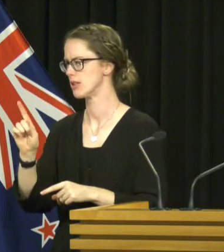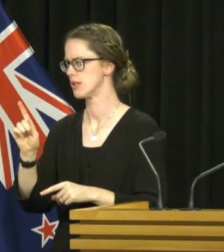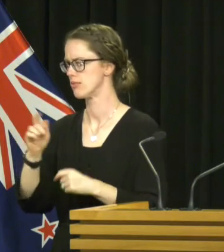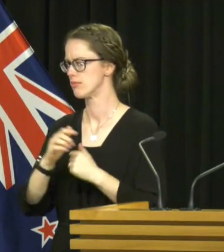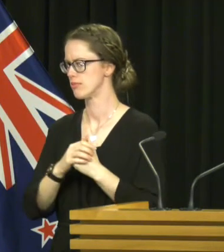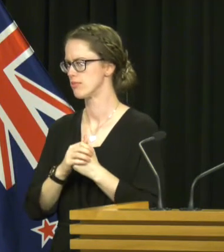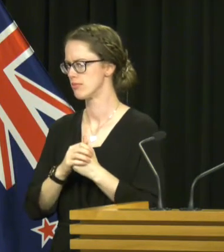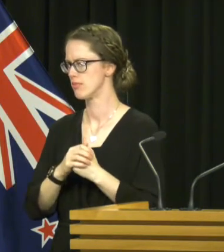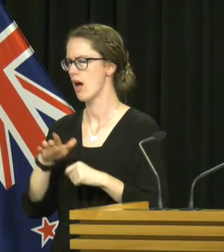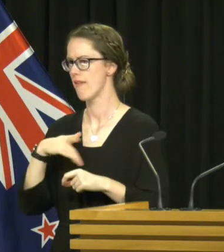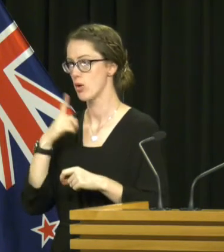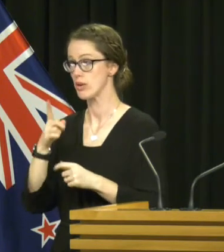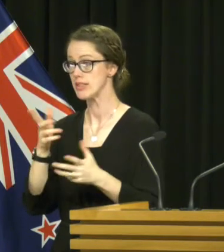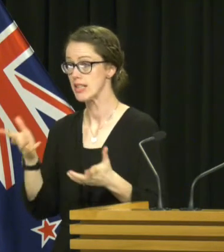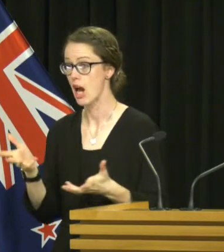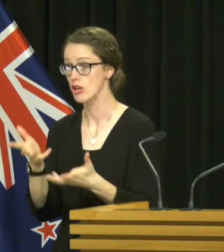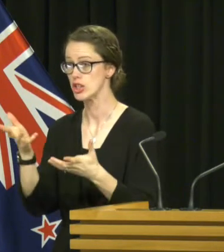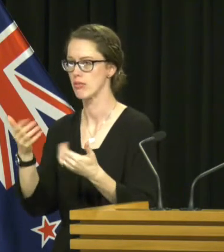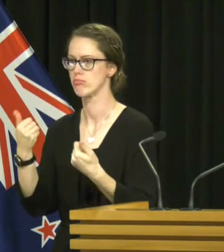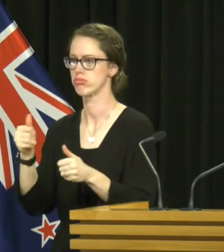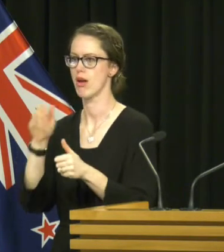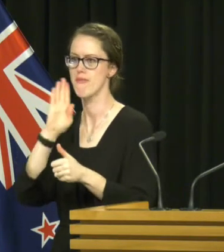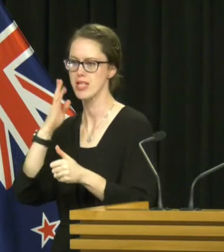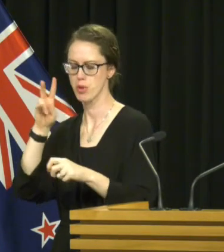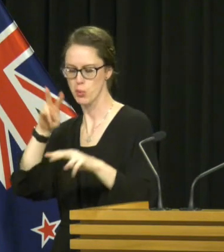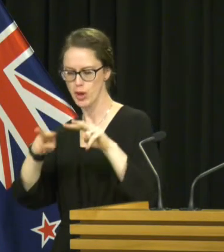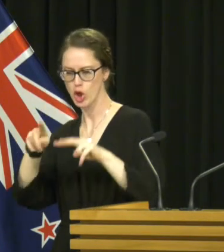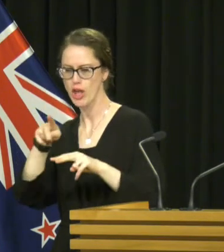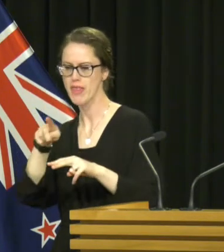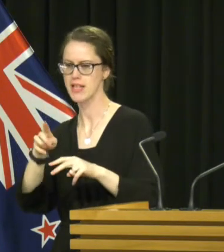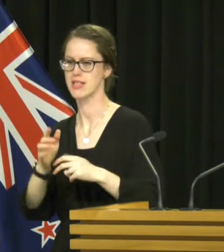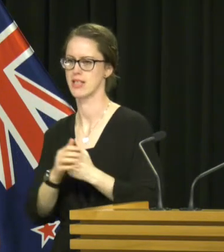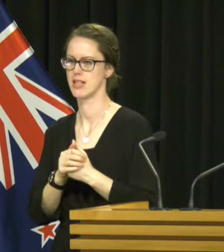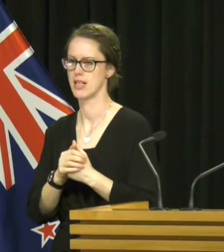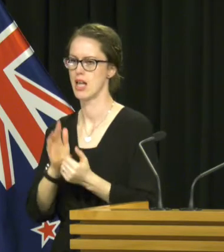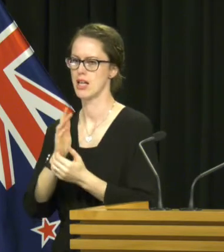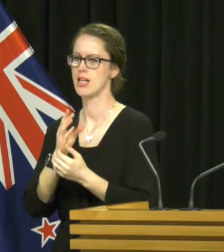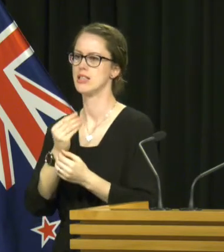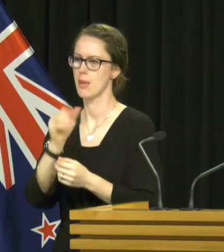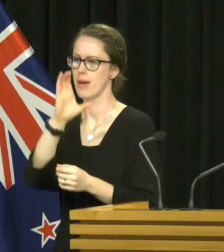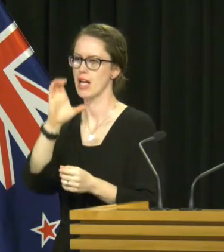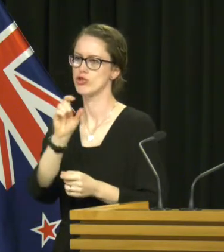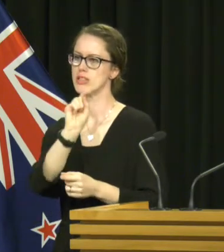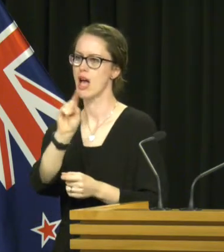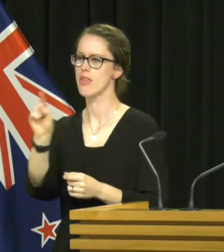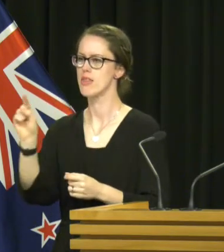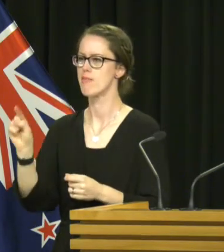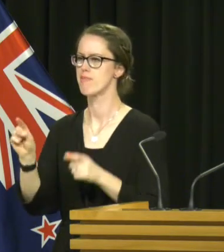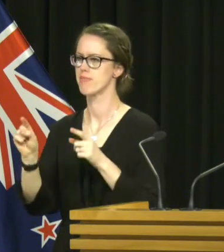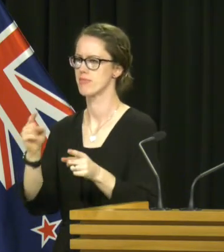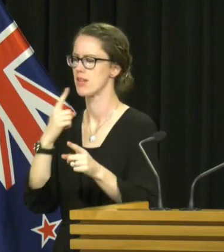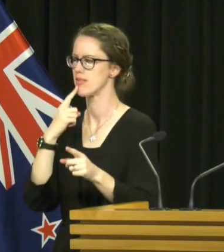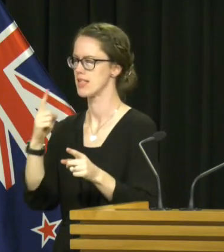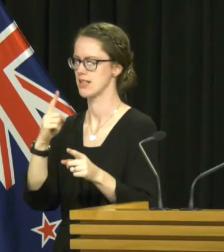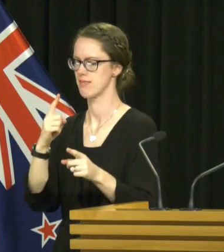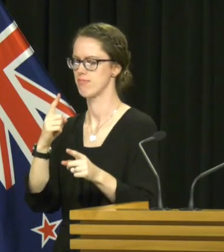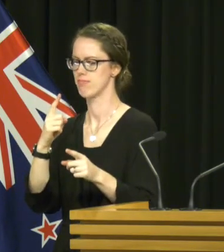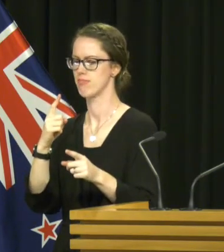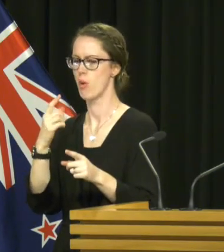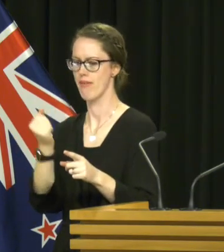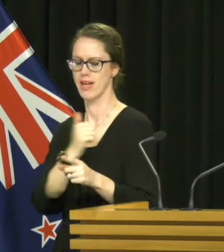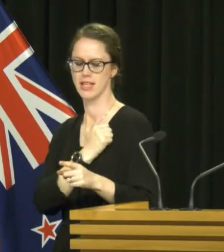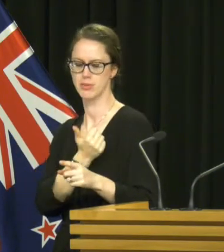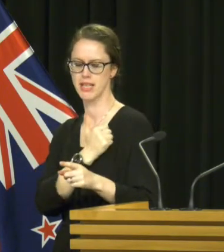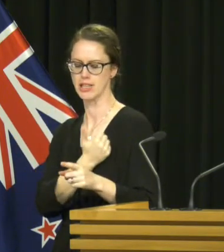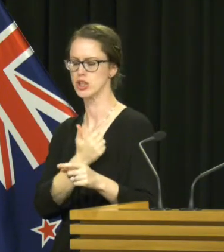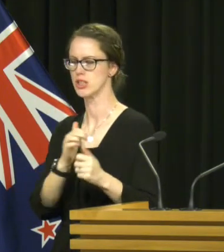as I say, I think it's encouraging that Facebook have been looking in this direction. Obviously, in a number of countries, it's been something that they've set an expectation. They